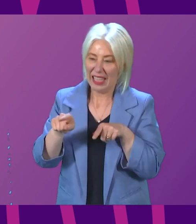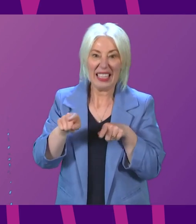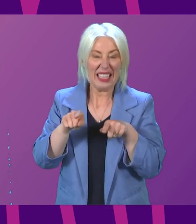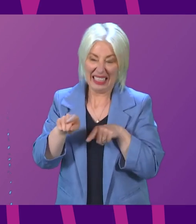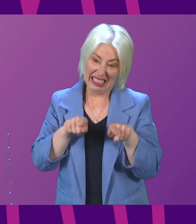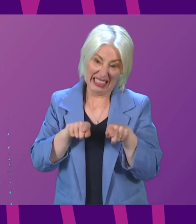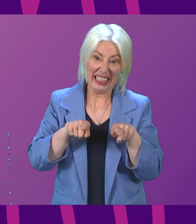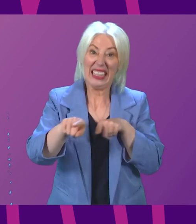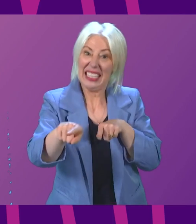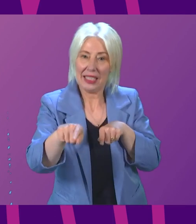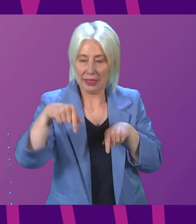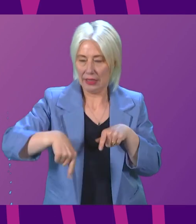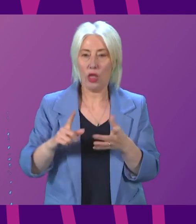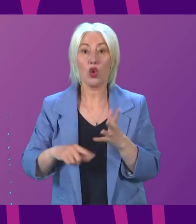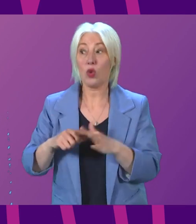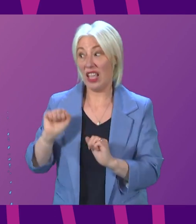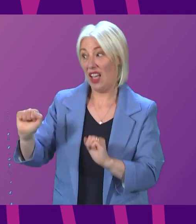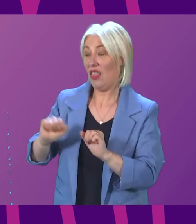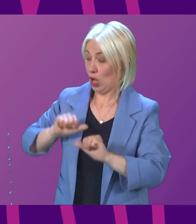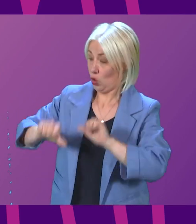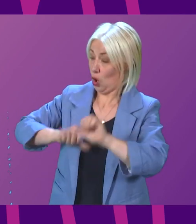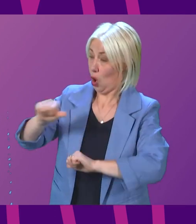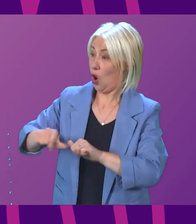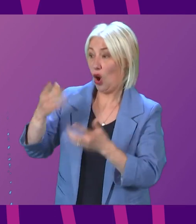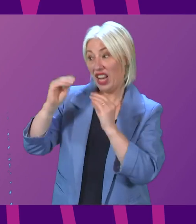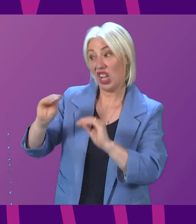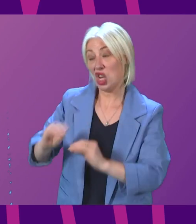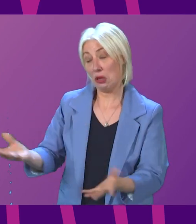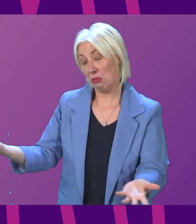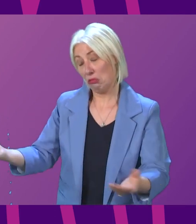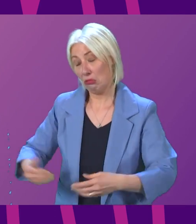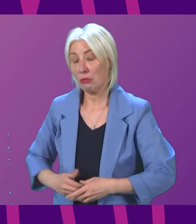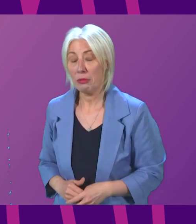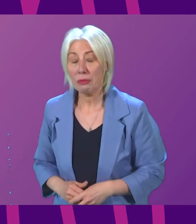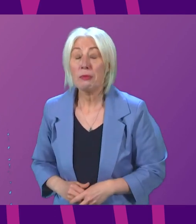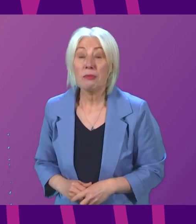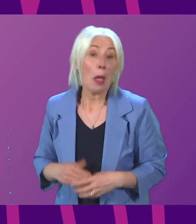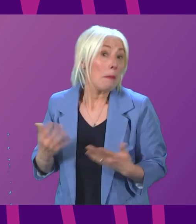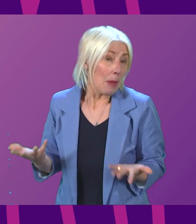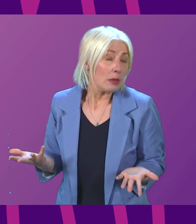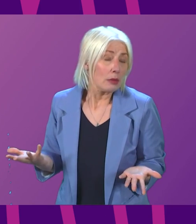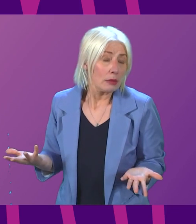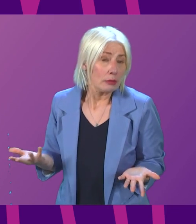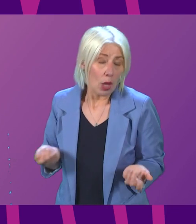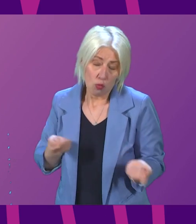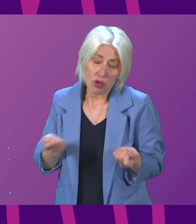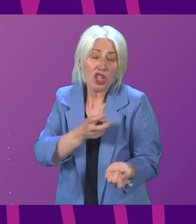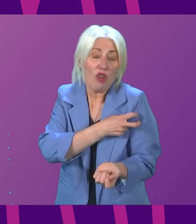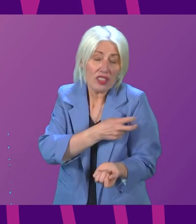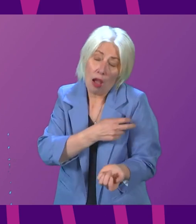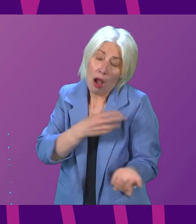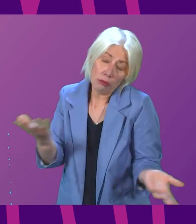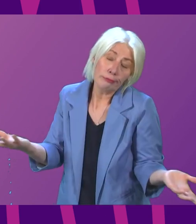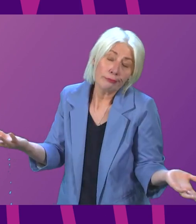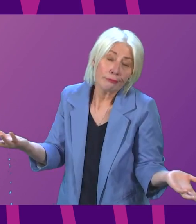So there's your progress report on education. Of course, Presenting Officer, we know